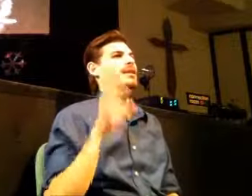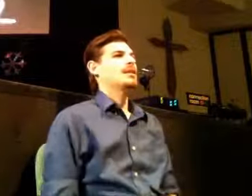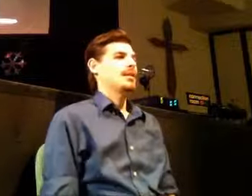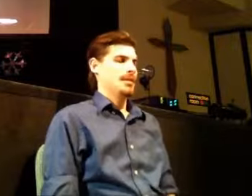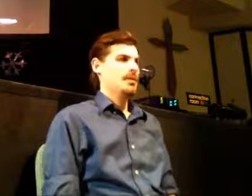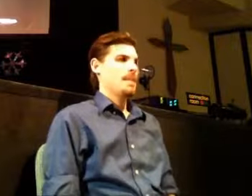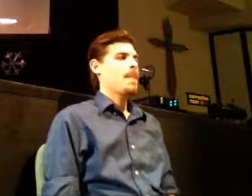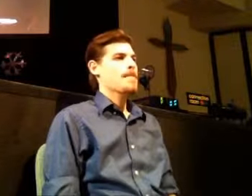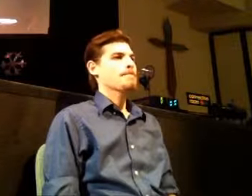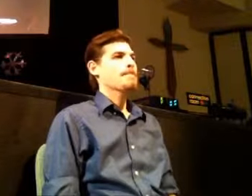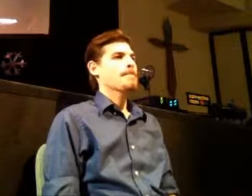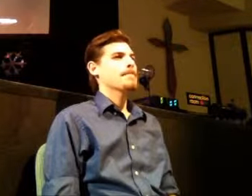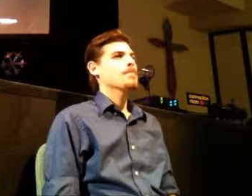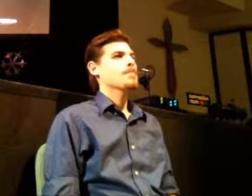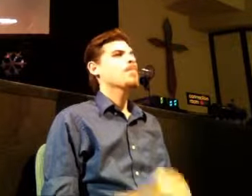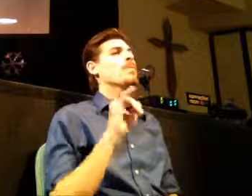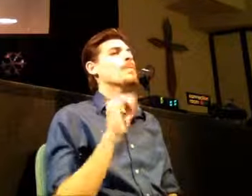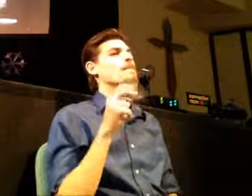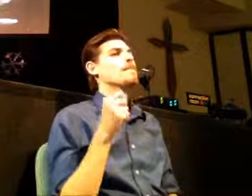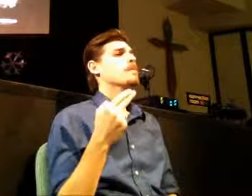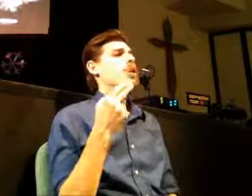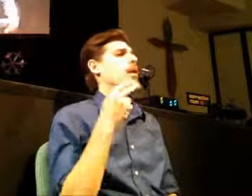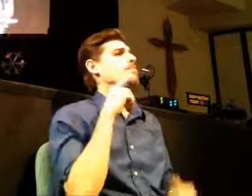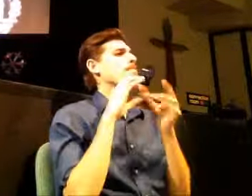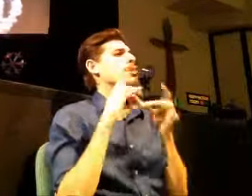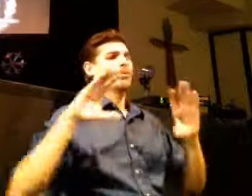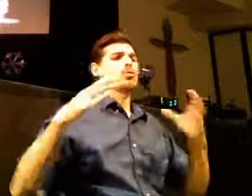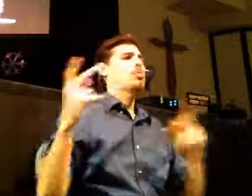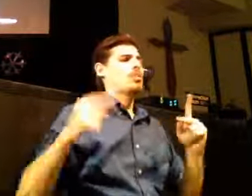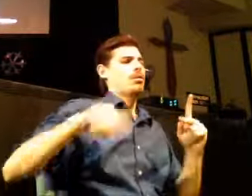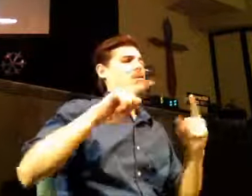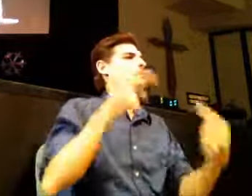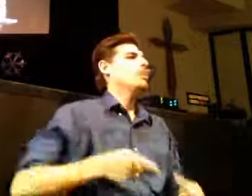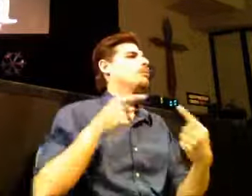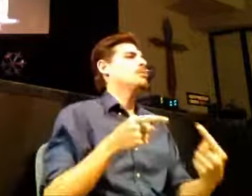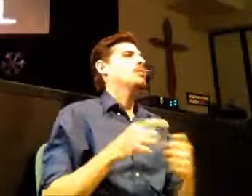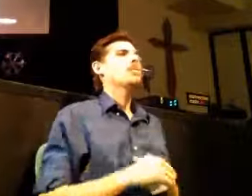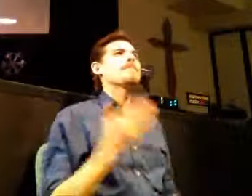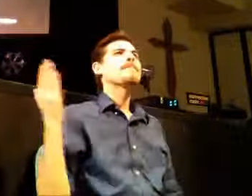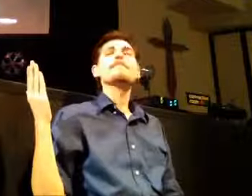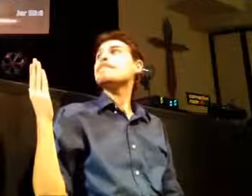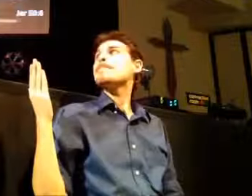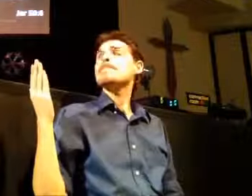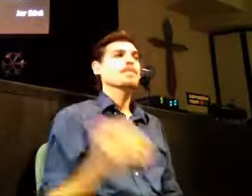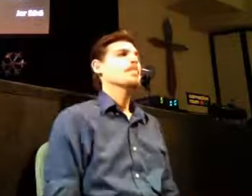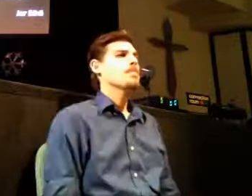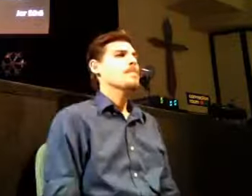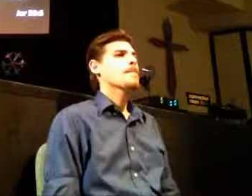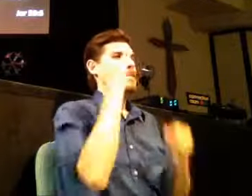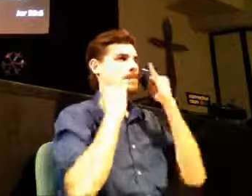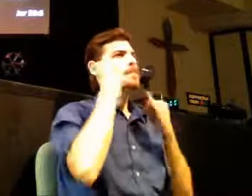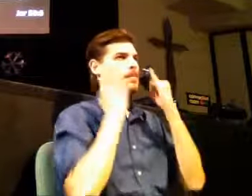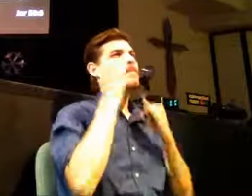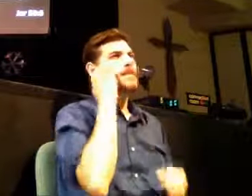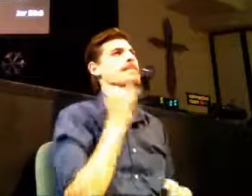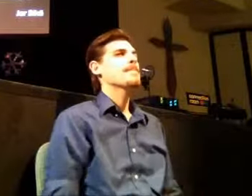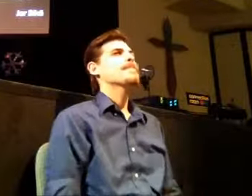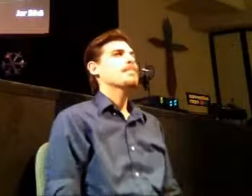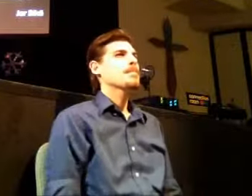about these people they're just they're like off the track they're off the trail and they're struggling here's what he says look at uh Jeremiah 50 verse 6 says this my people have been lost sheep their shepherds have led them astray and caused them to roam the